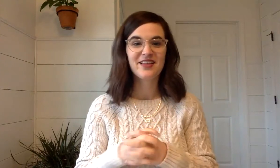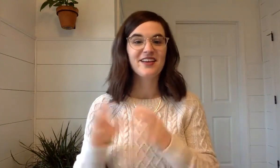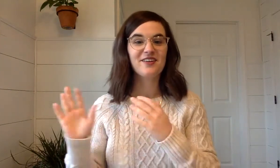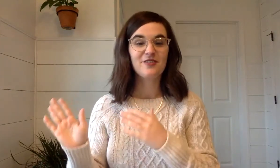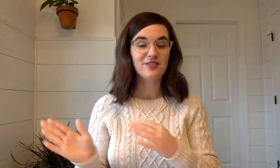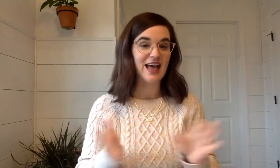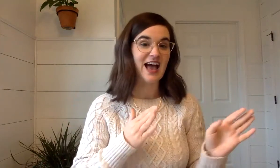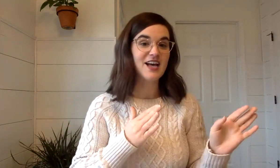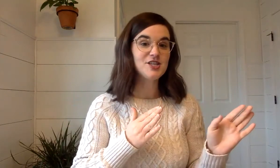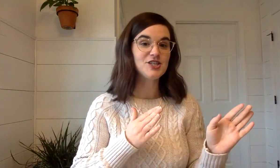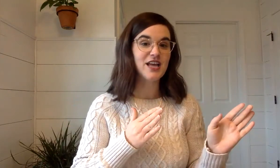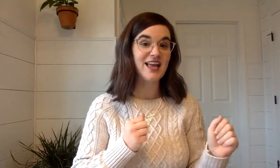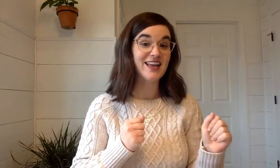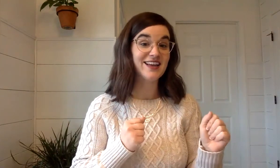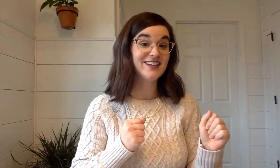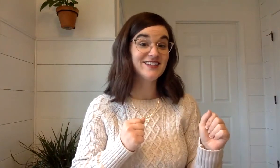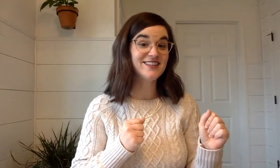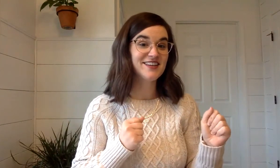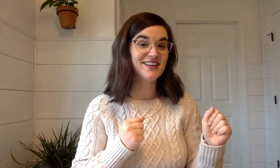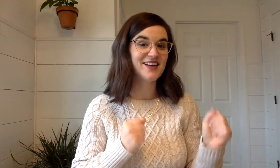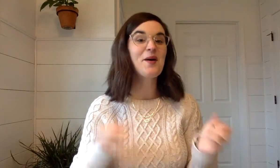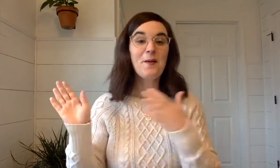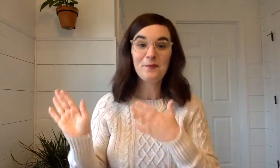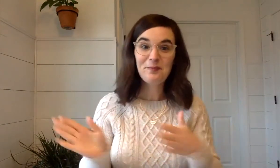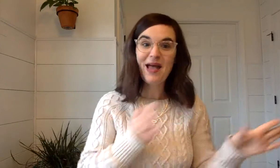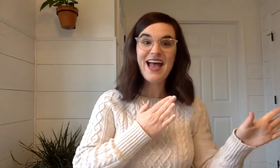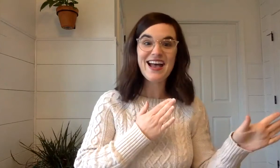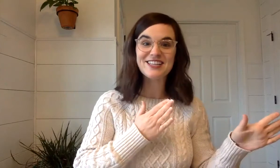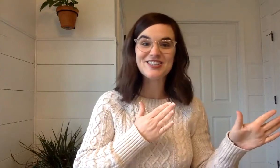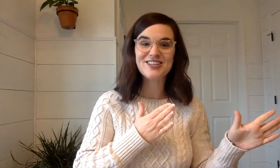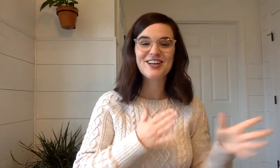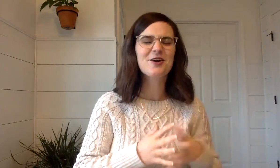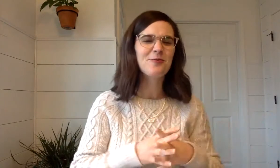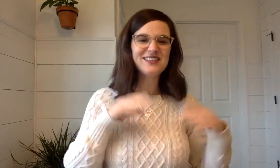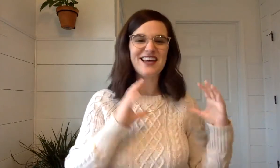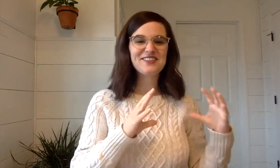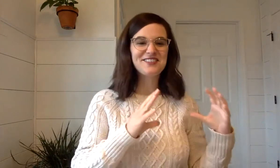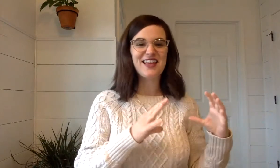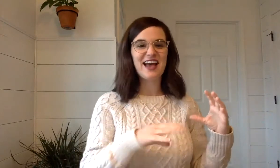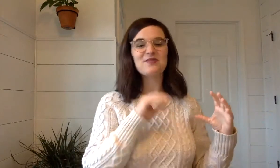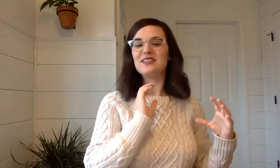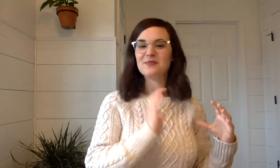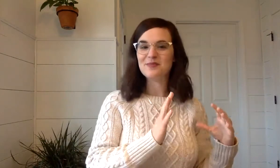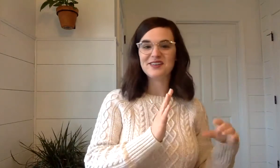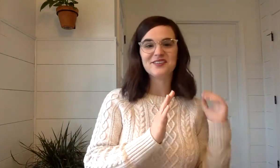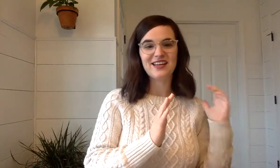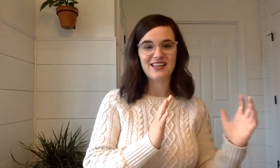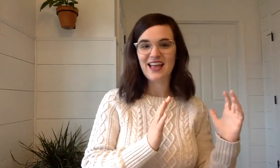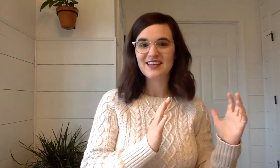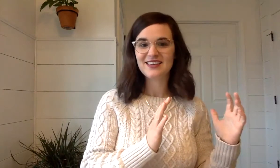Mash. and mash. What sounds do they have in the middle and the end?